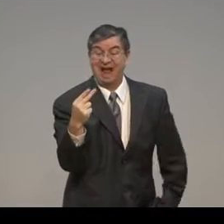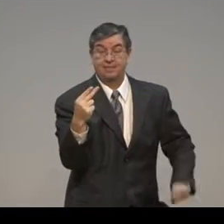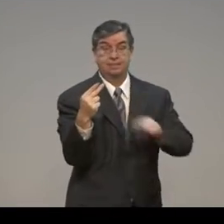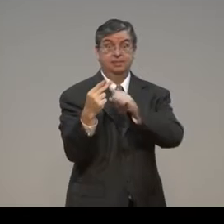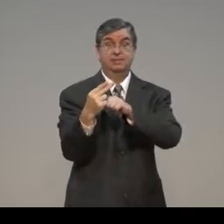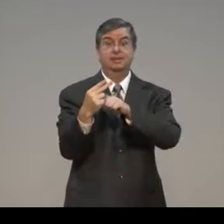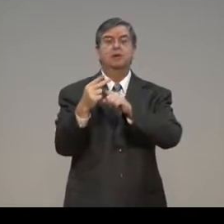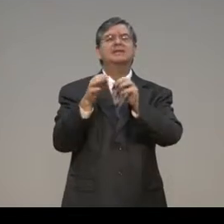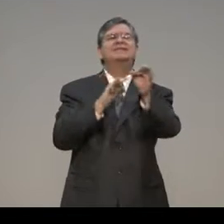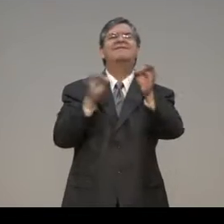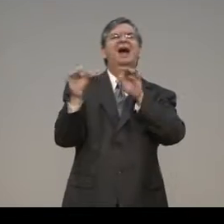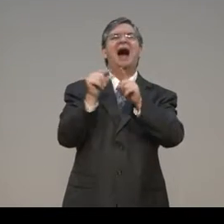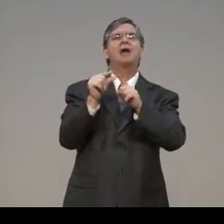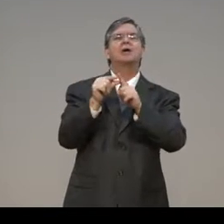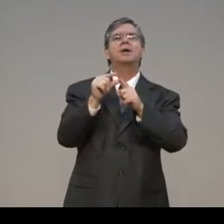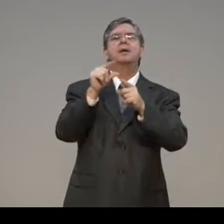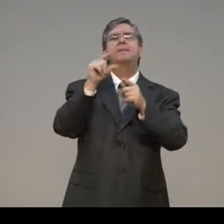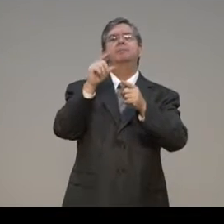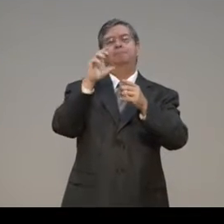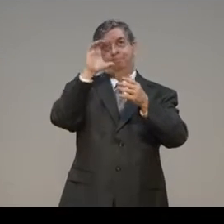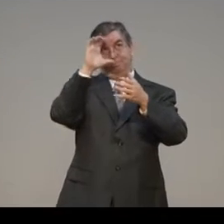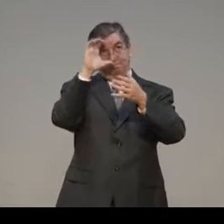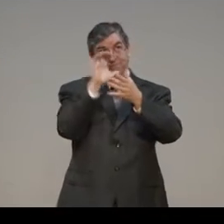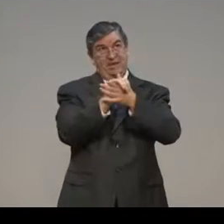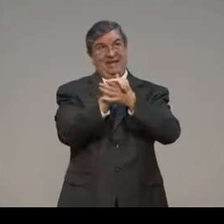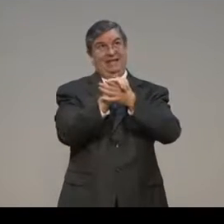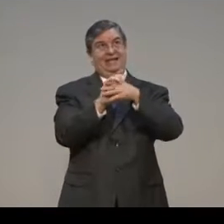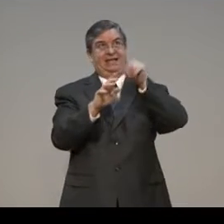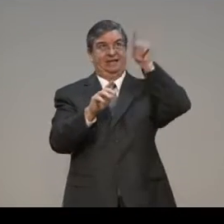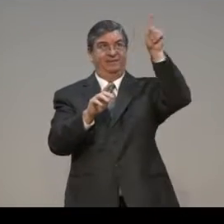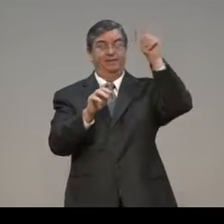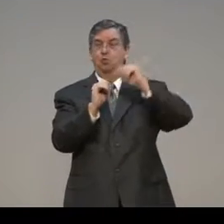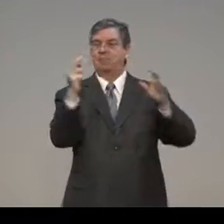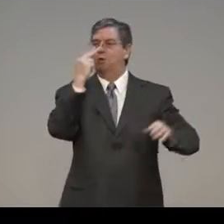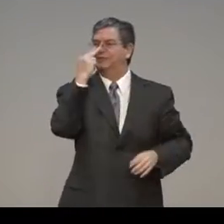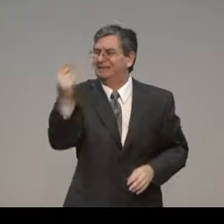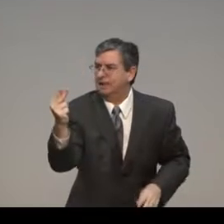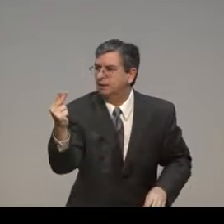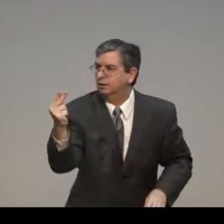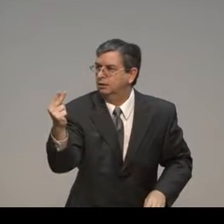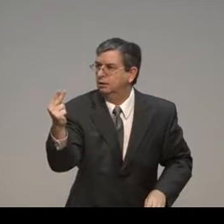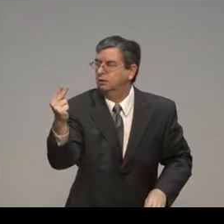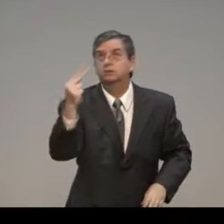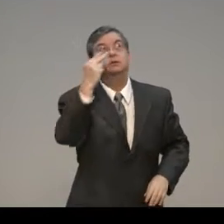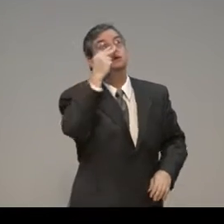Is it tangible? But faith is believing